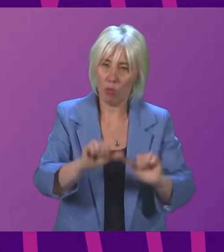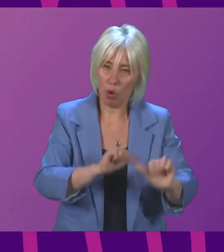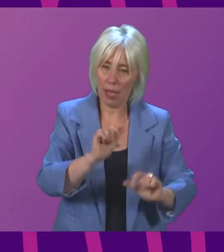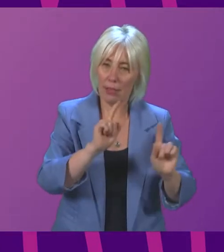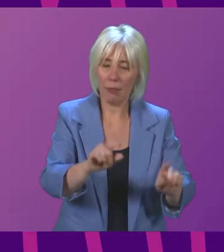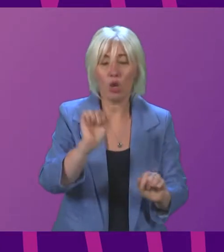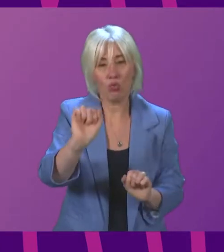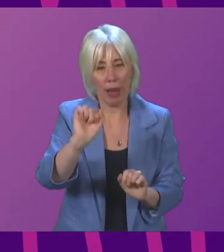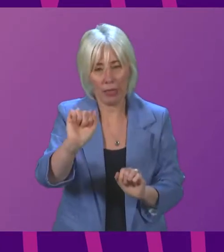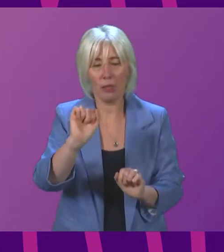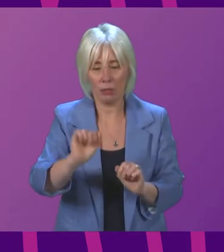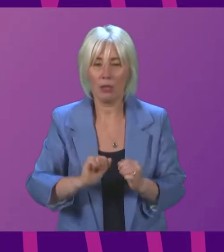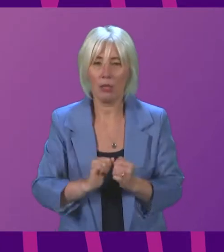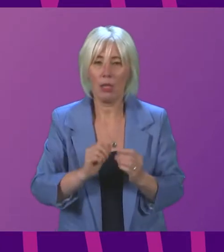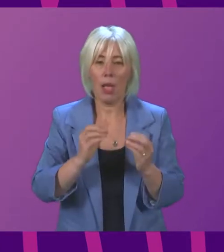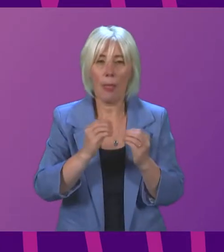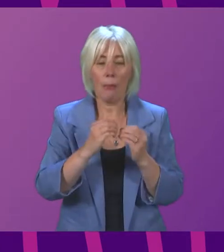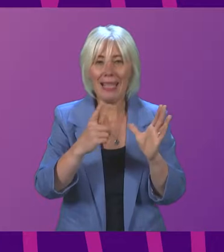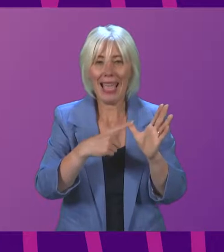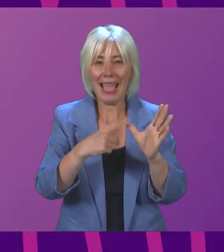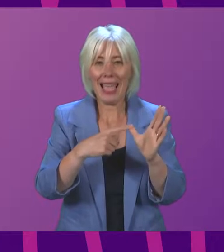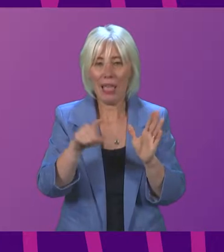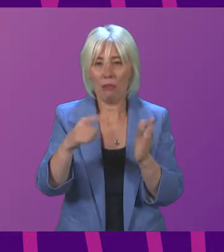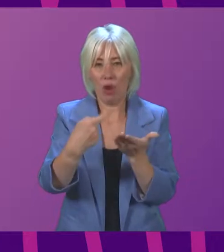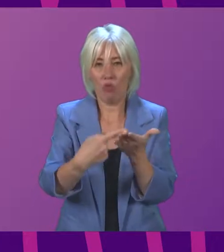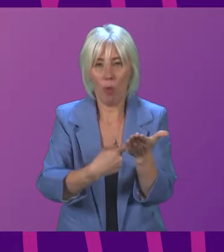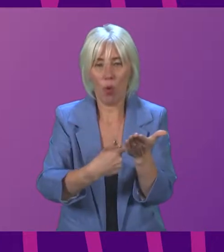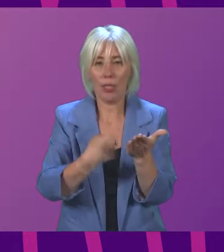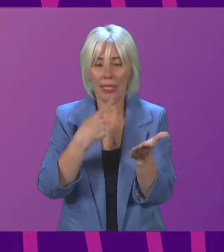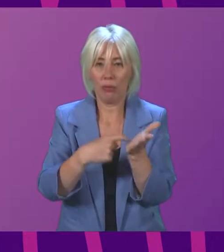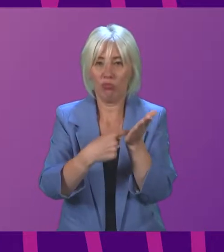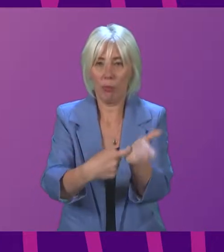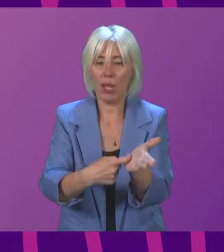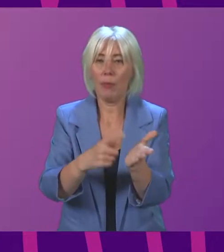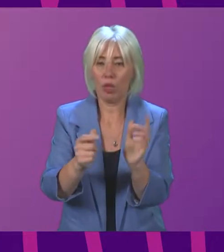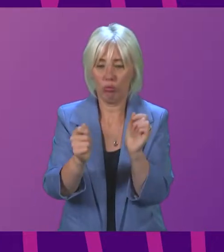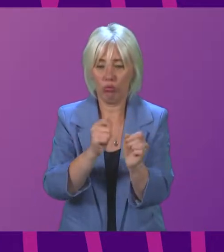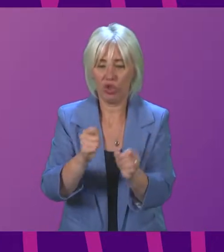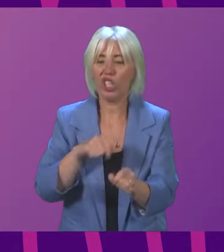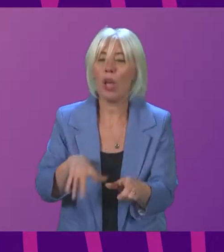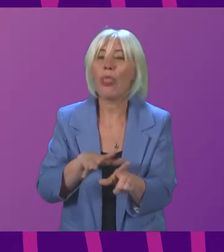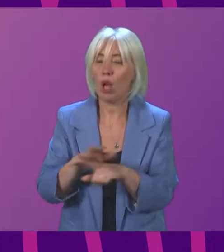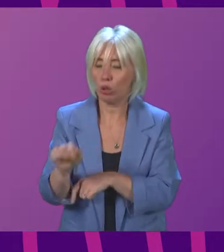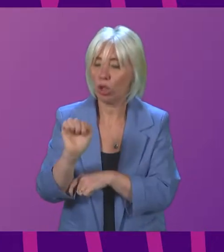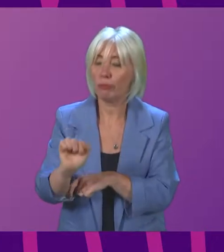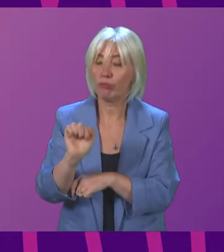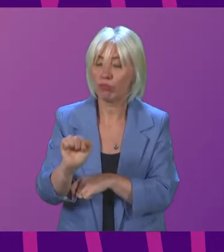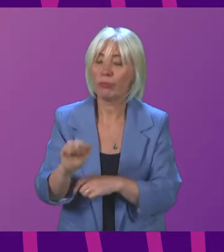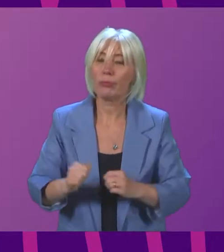is also right to say that the BAA and their recommendations recommend changes in terms of culture and